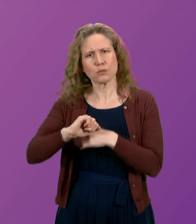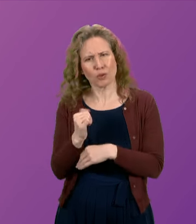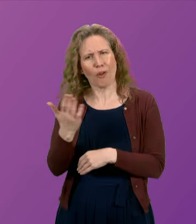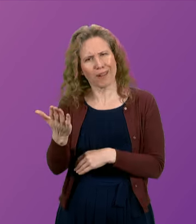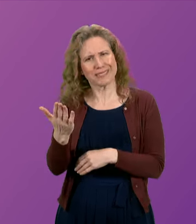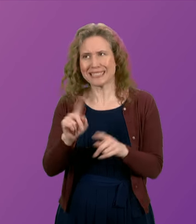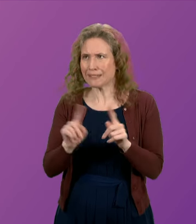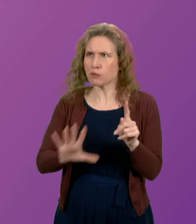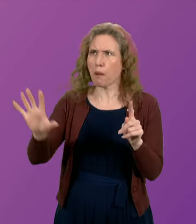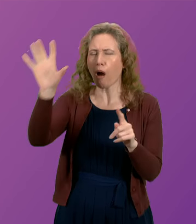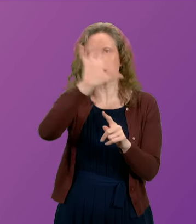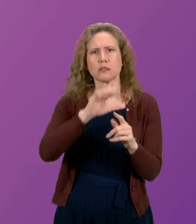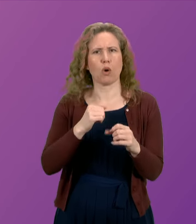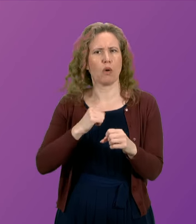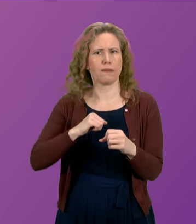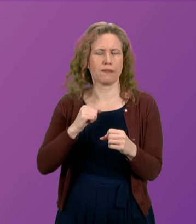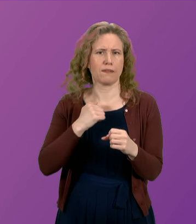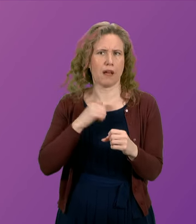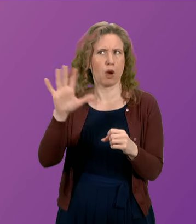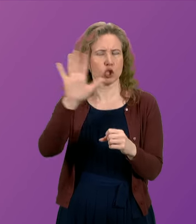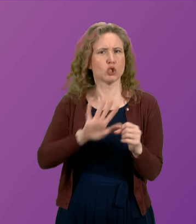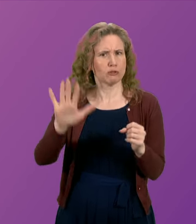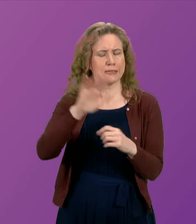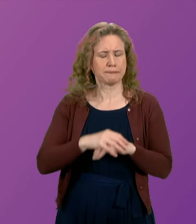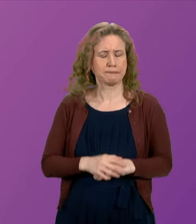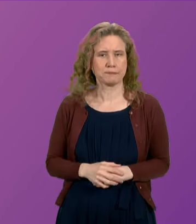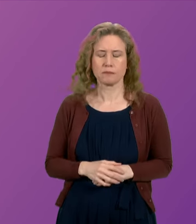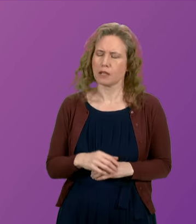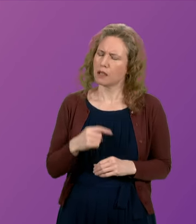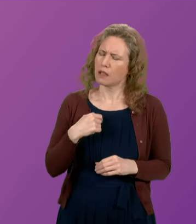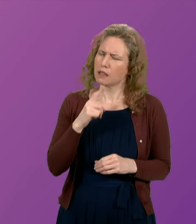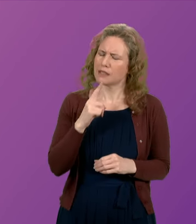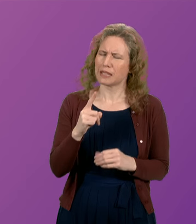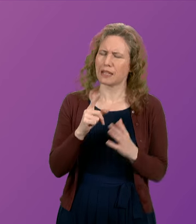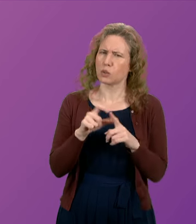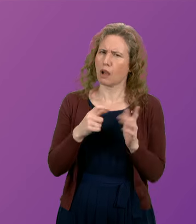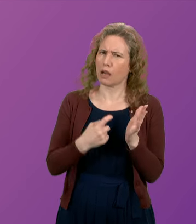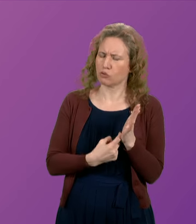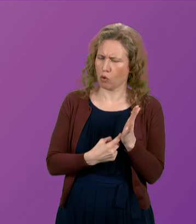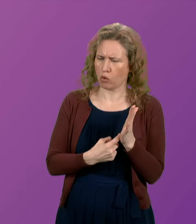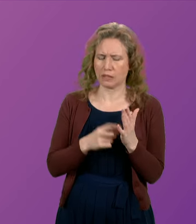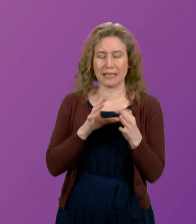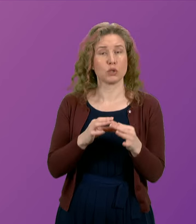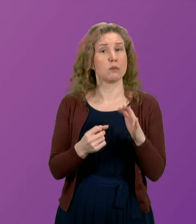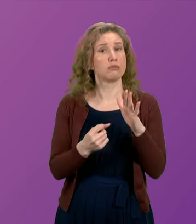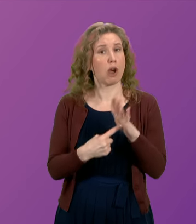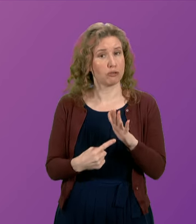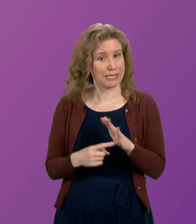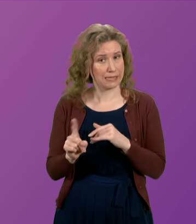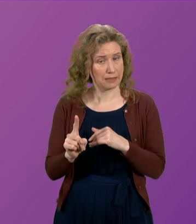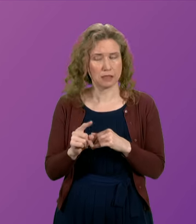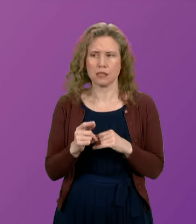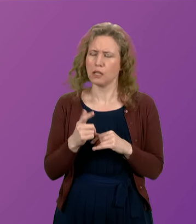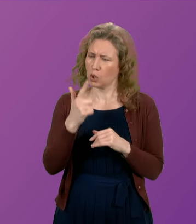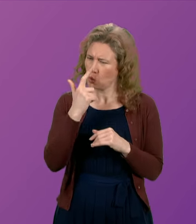in various parts of our country. What I'd say to Douglas Ross about priorities is that you